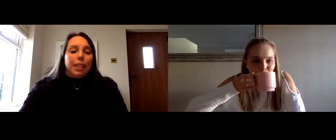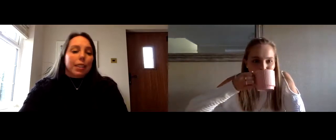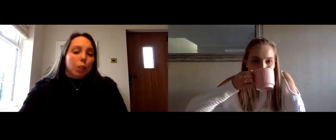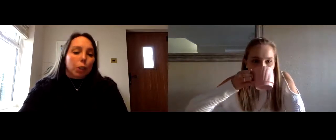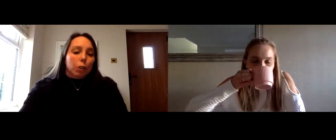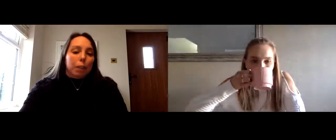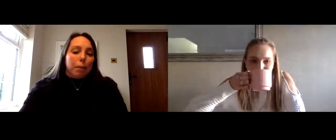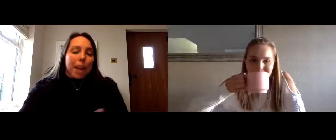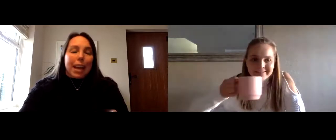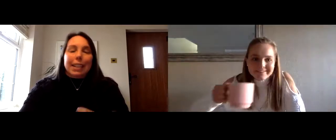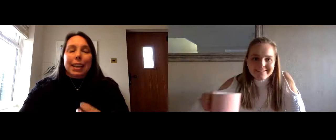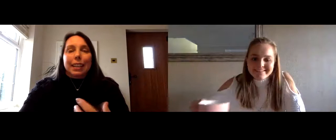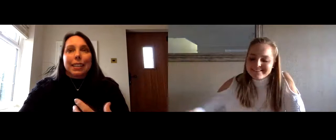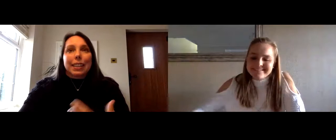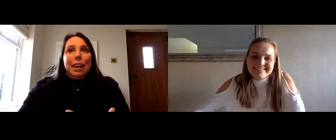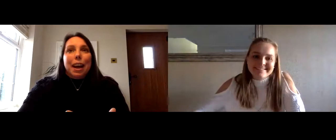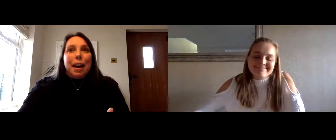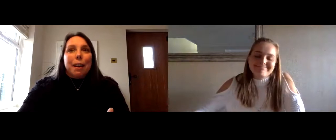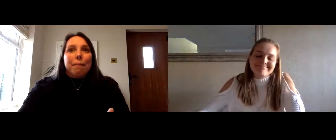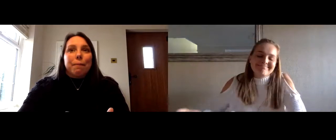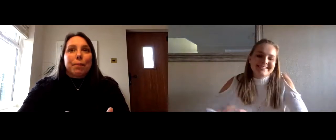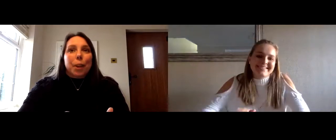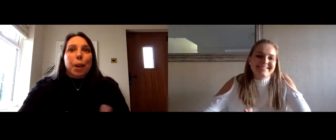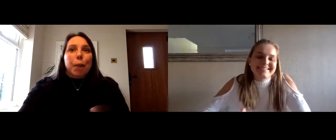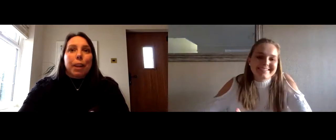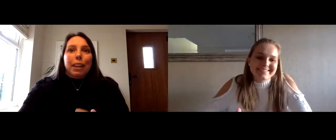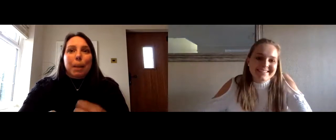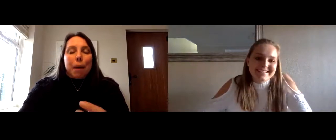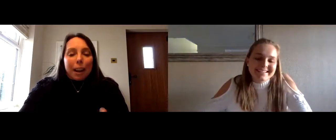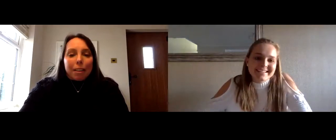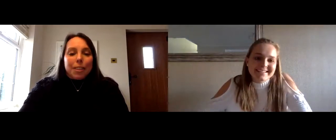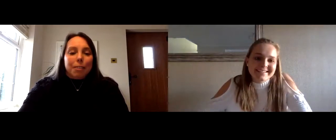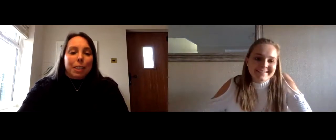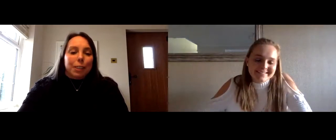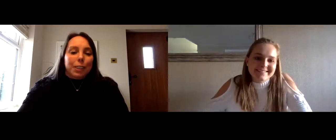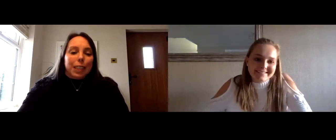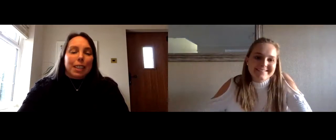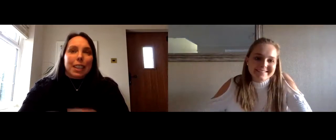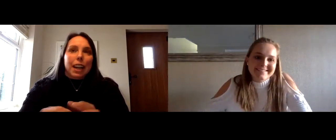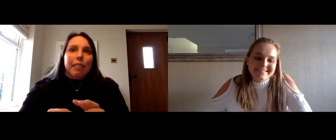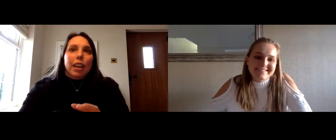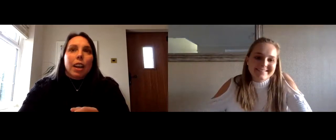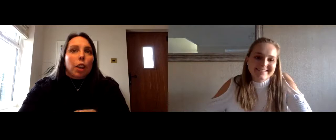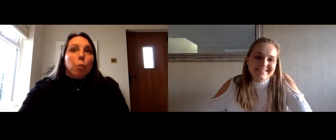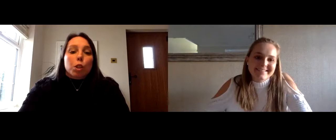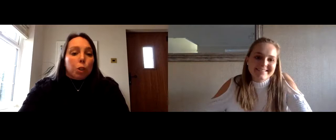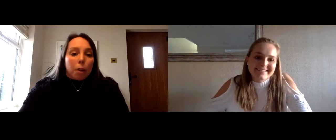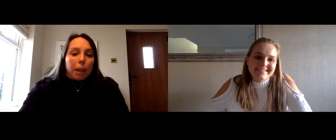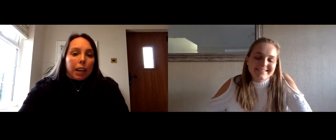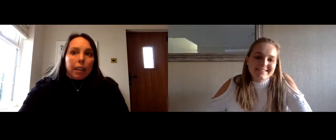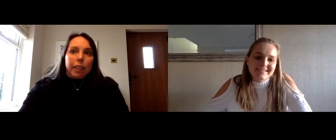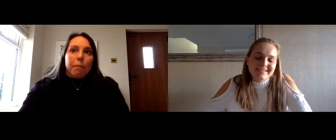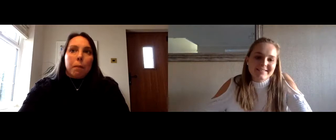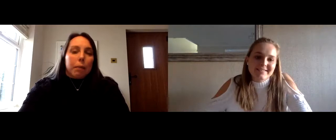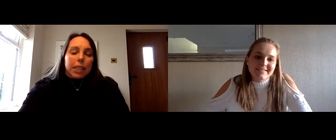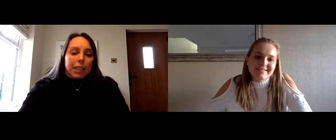banners that children have made and um knowing that your parents are in the audience and kind of there was so